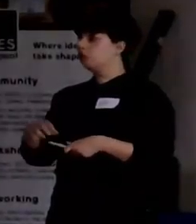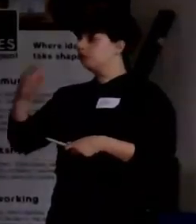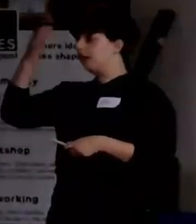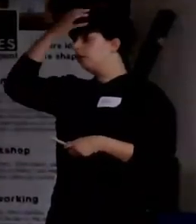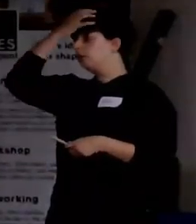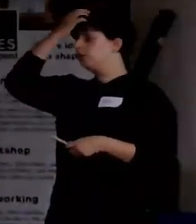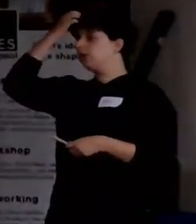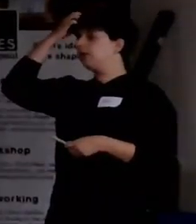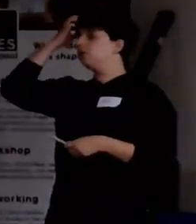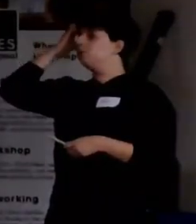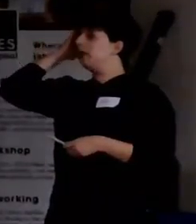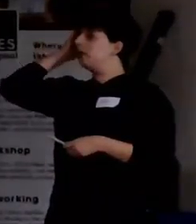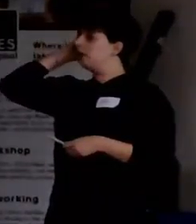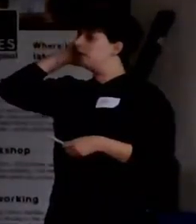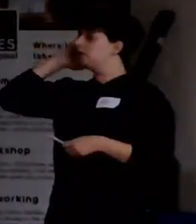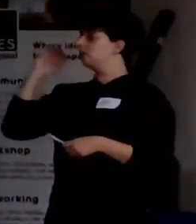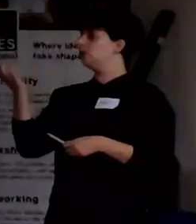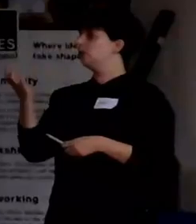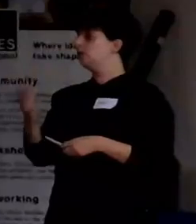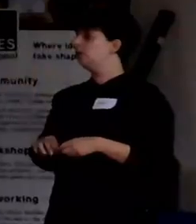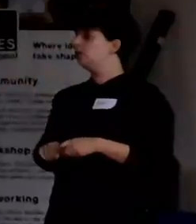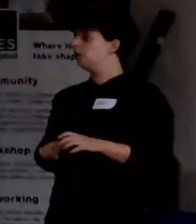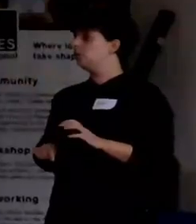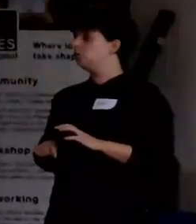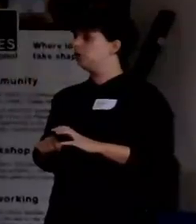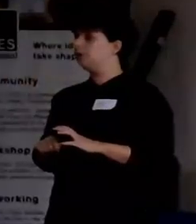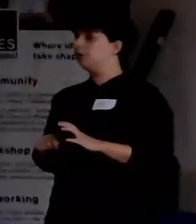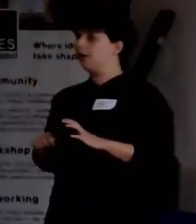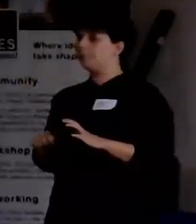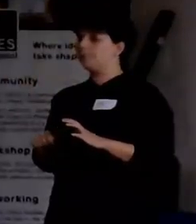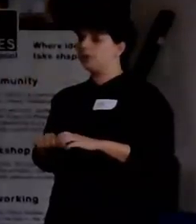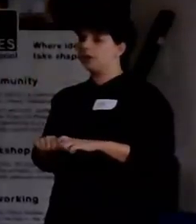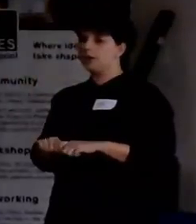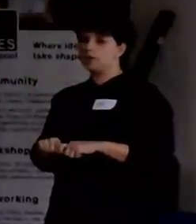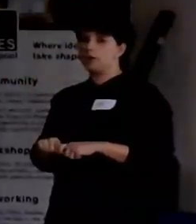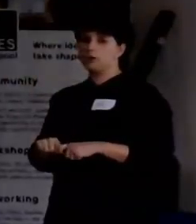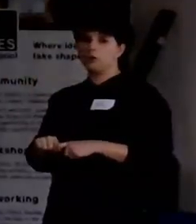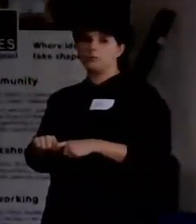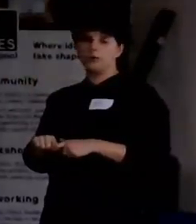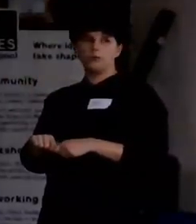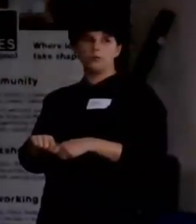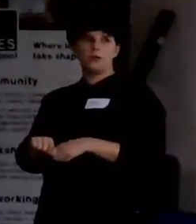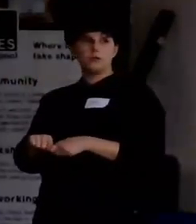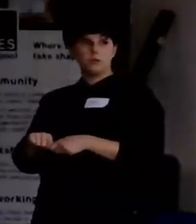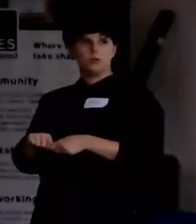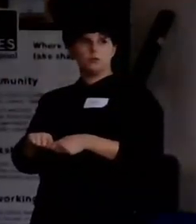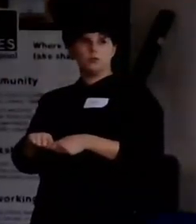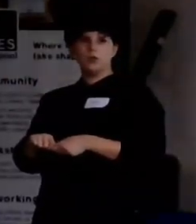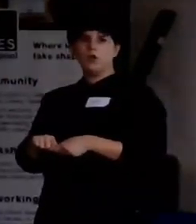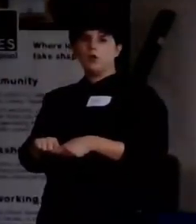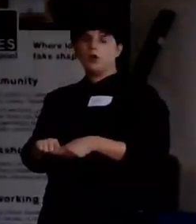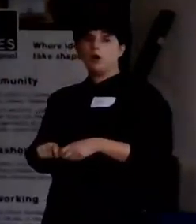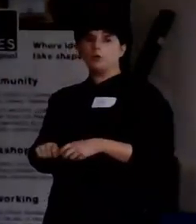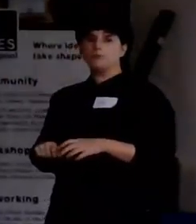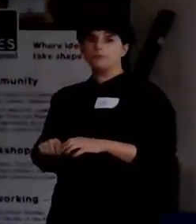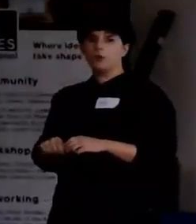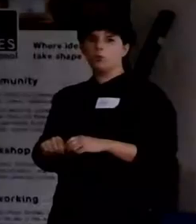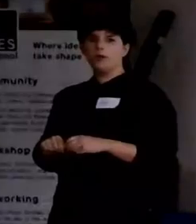a conversation about the state of making and success in this country that I have called home now for 11 years,